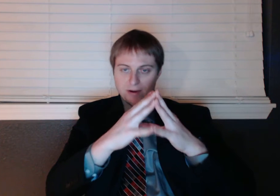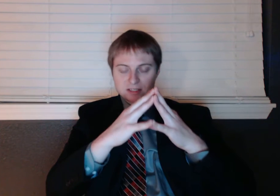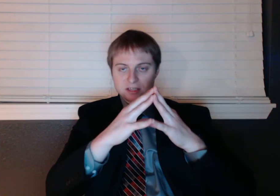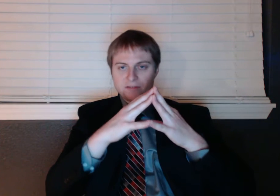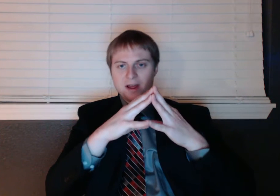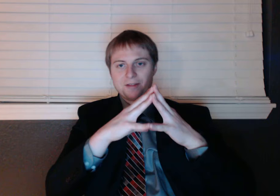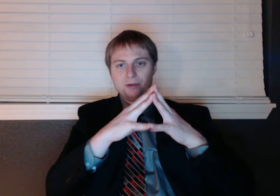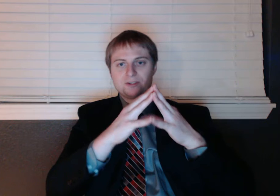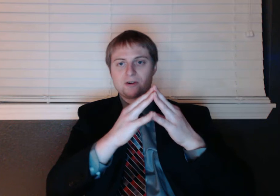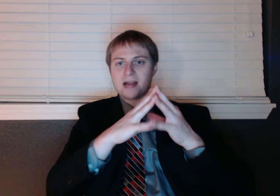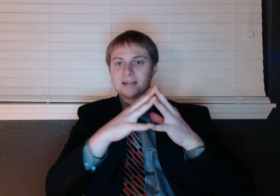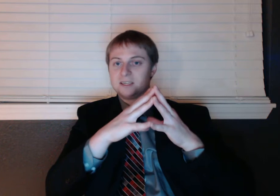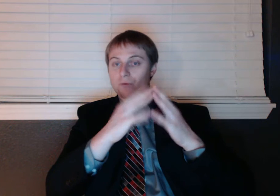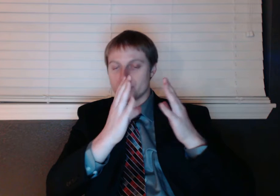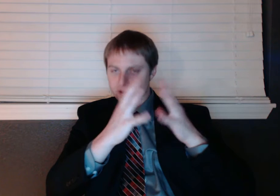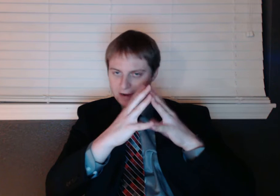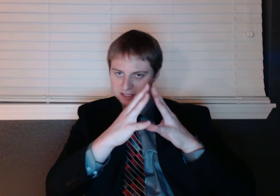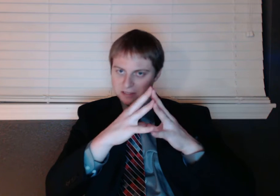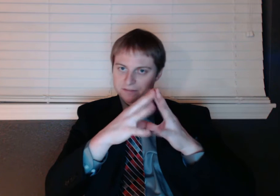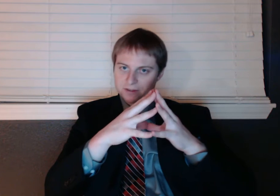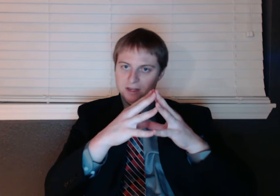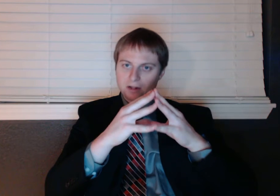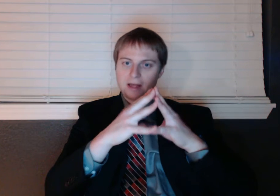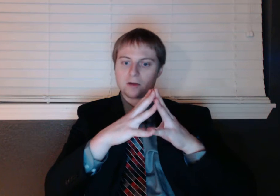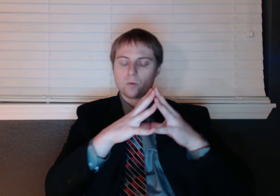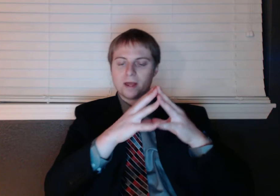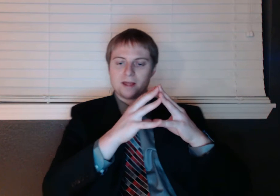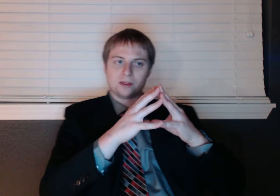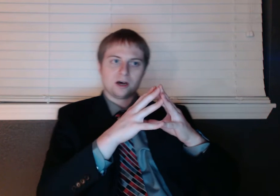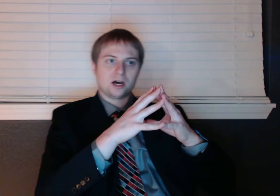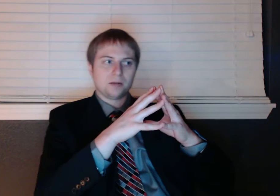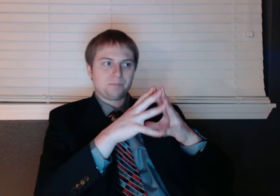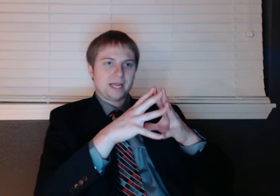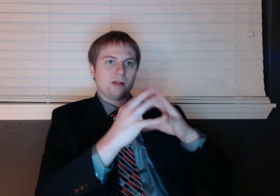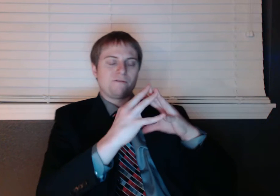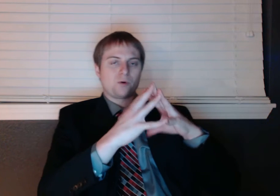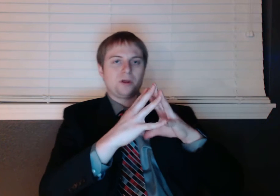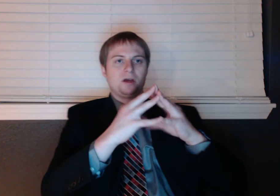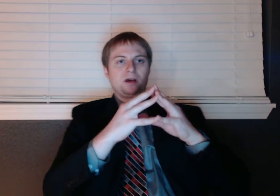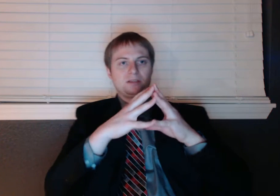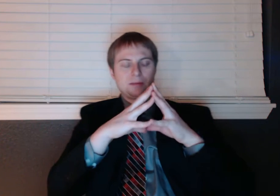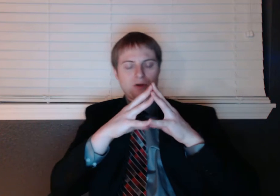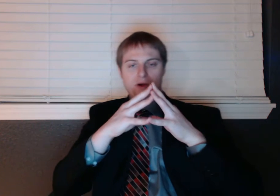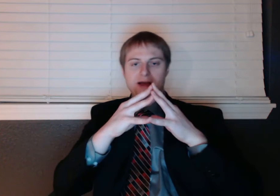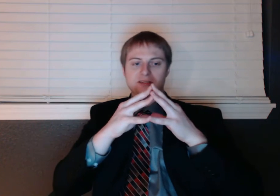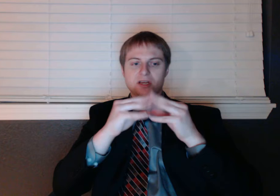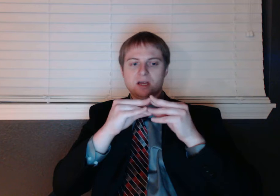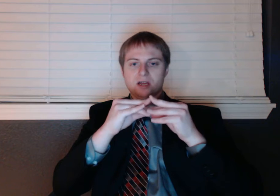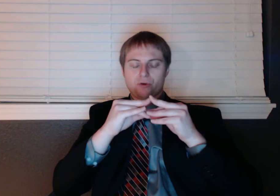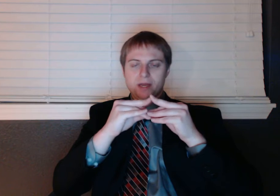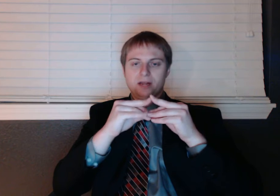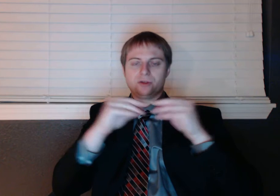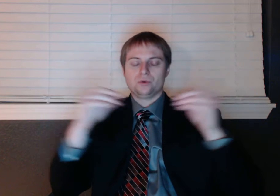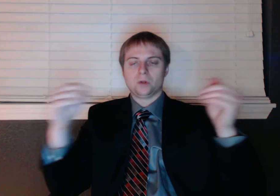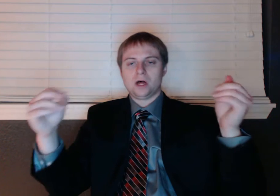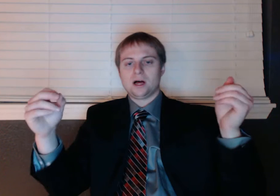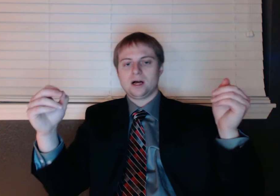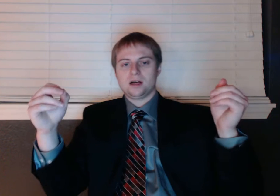progressive that you start acting regressive, like when the California Democrats created a new law